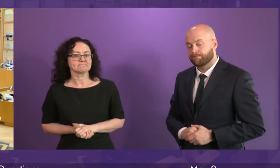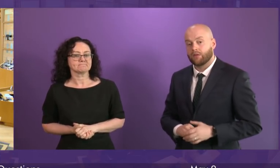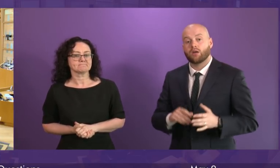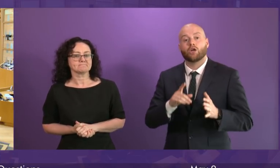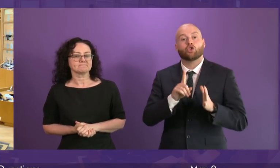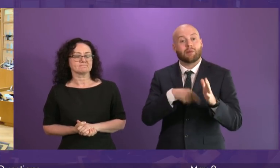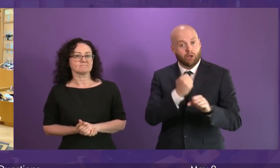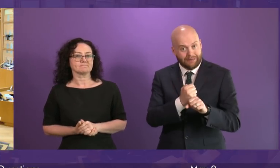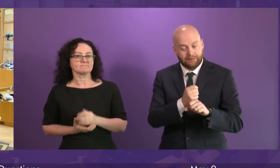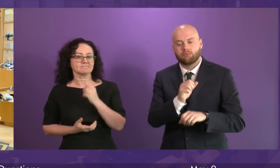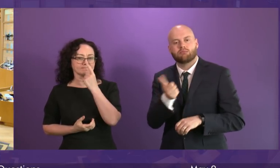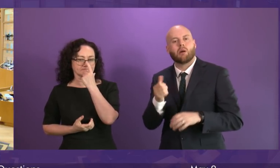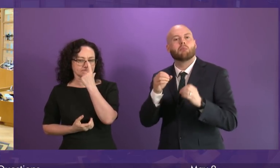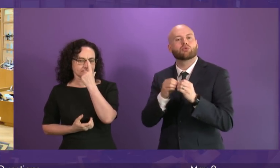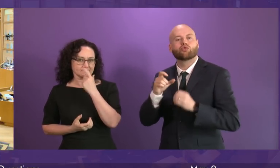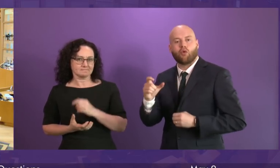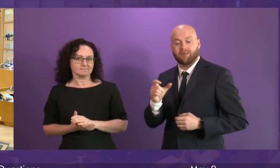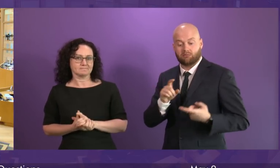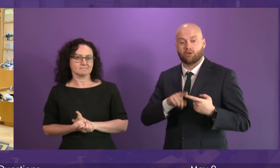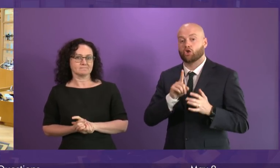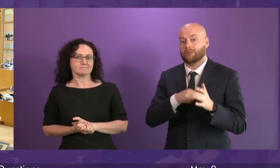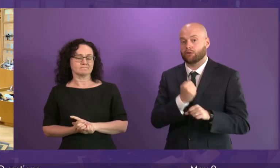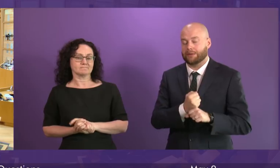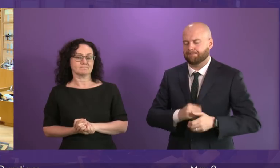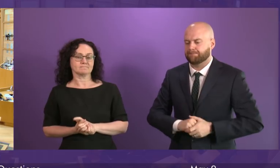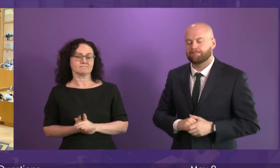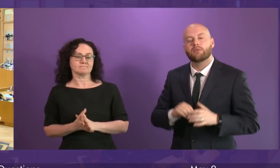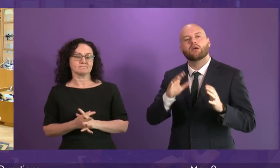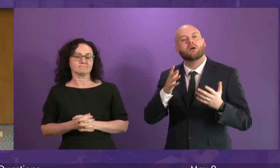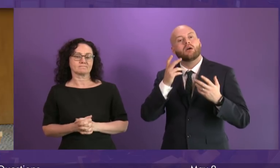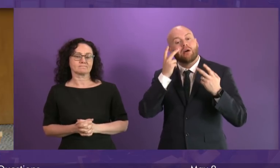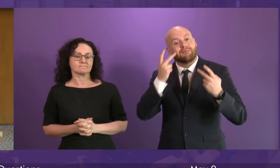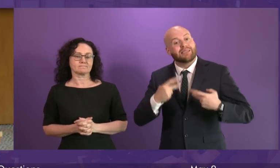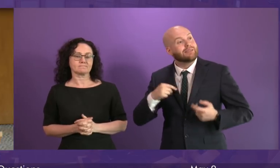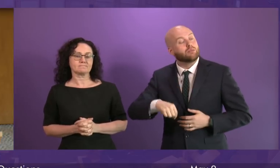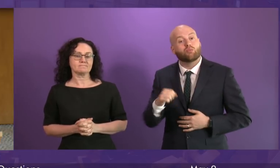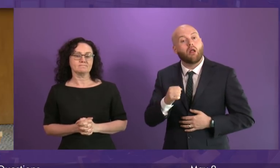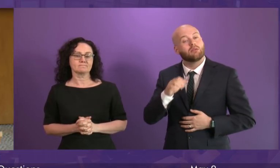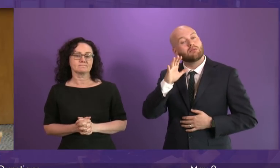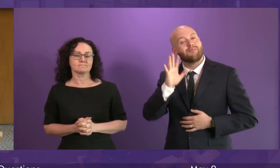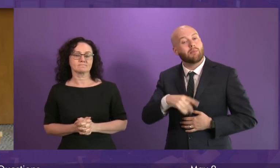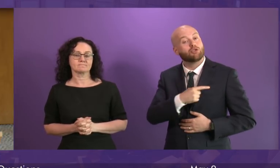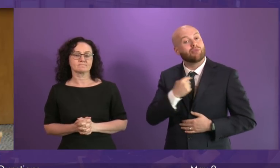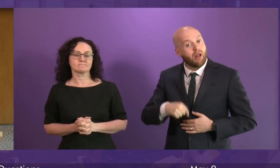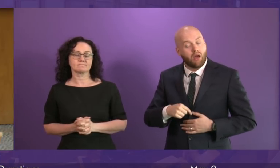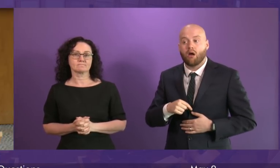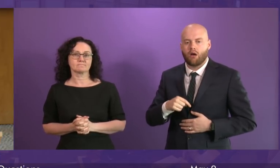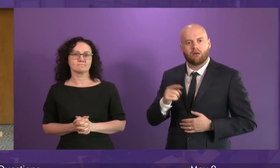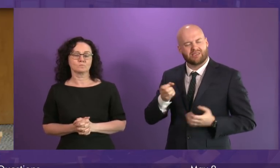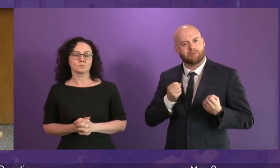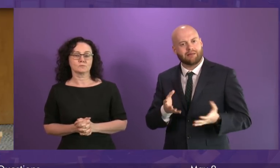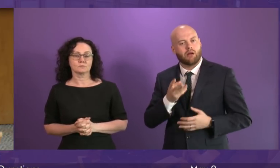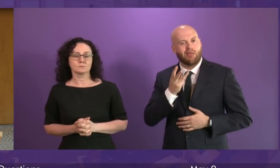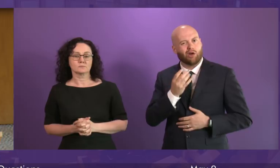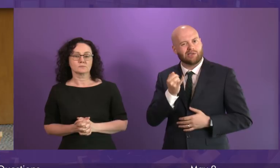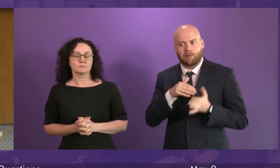Green to be followed by Bruce Crawford. Thank you. Visitors from China spend £36 million per year in Scotland and last year First Minister